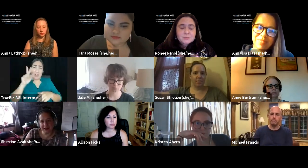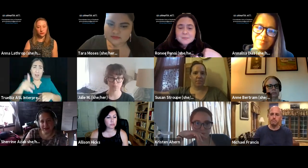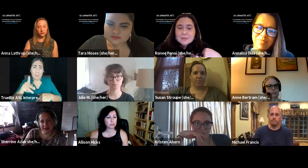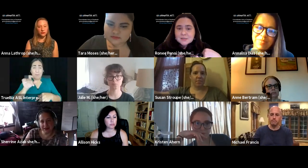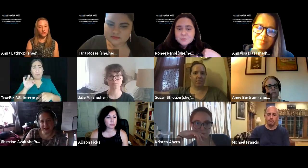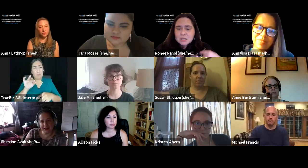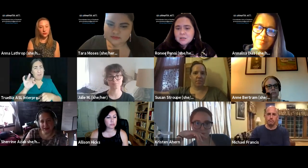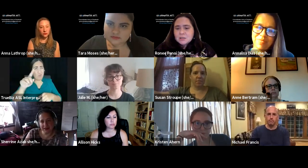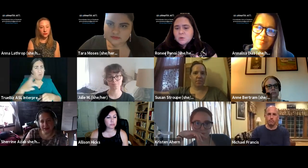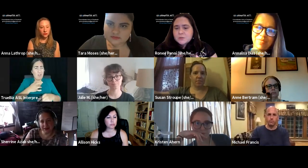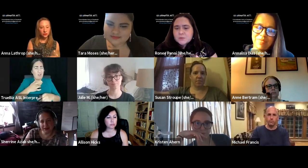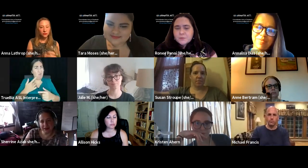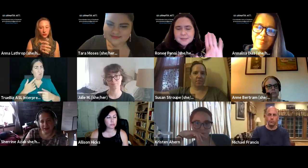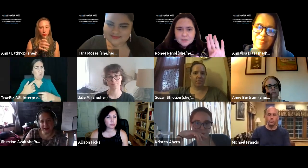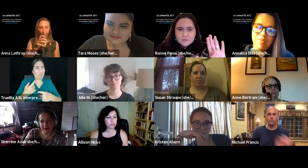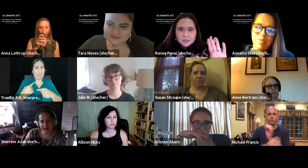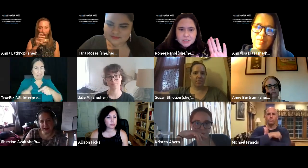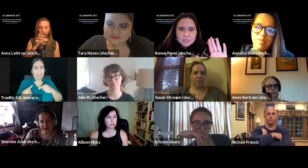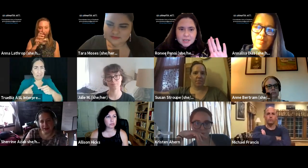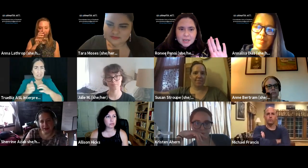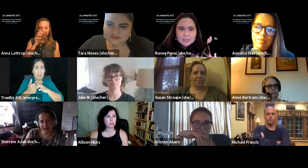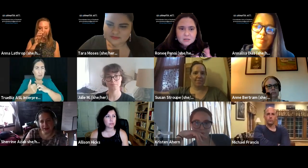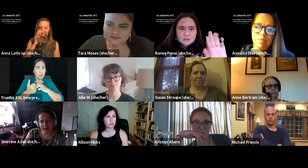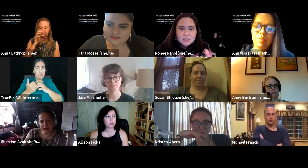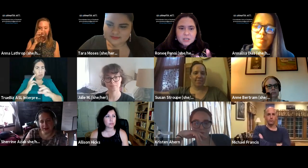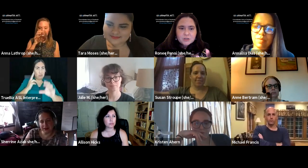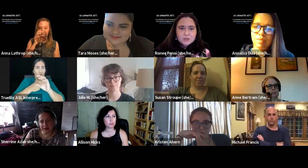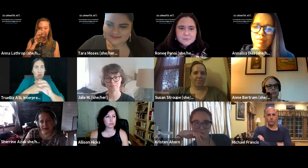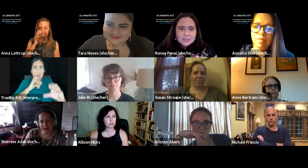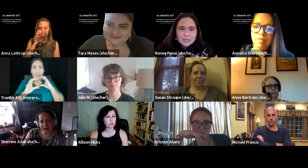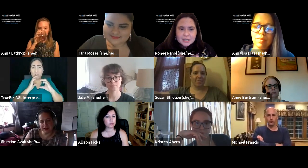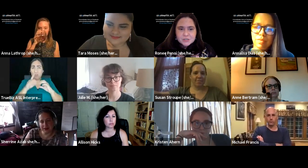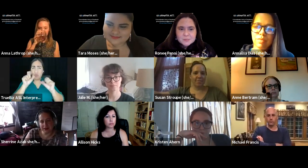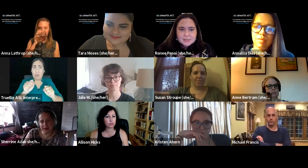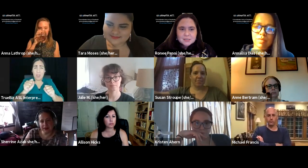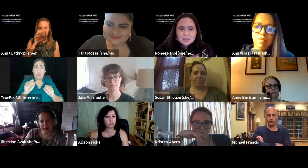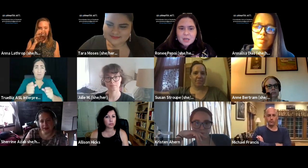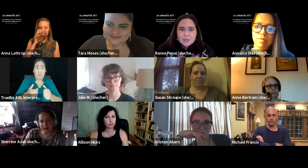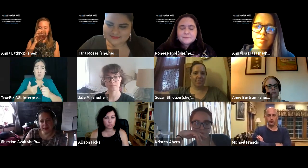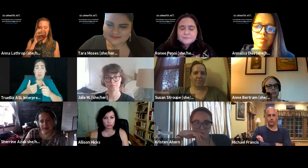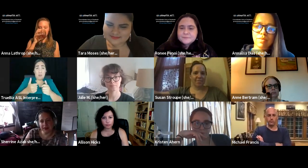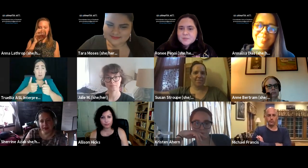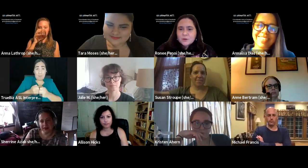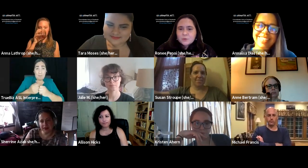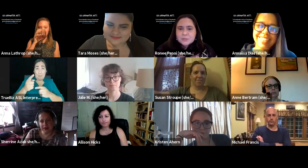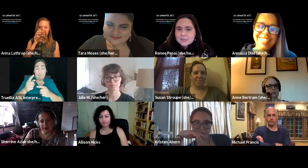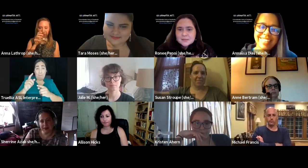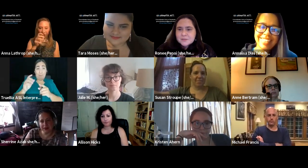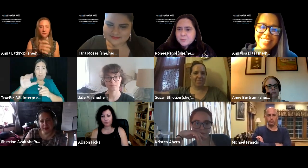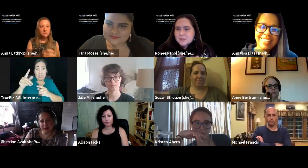please message me or use the raise hand function and I can interrupt and kind of get you a spot to come in. So please, if someone wants